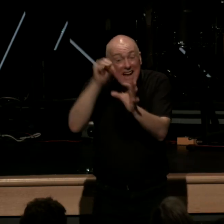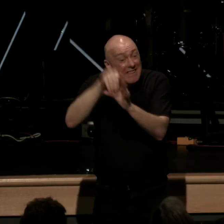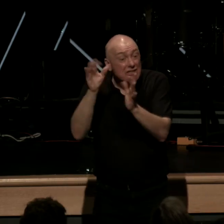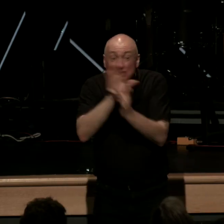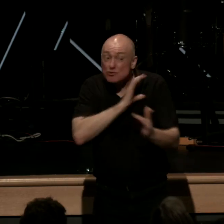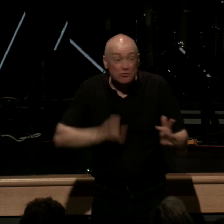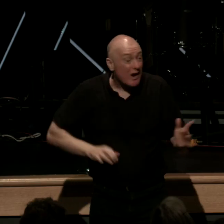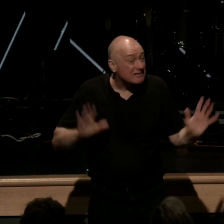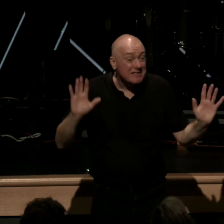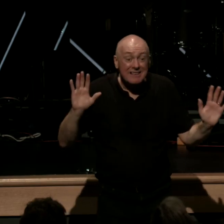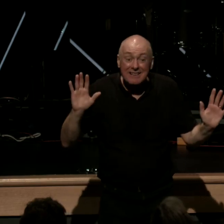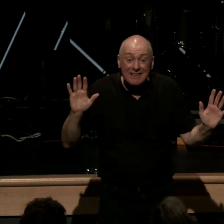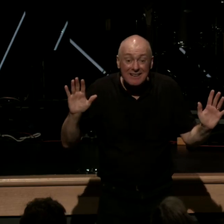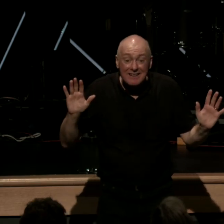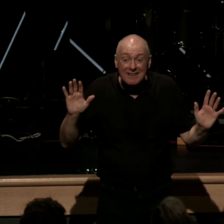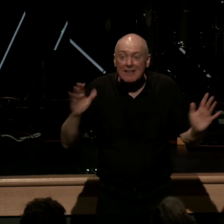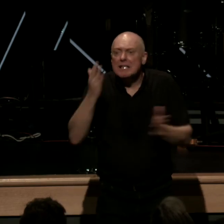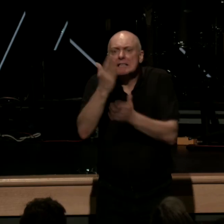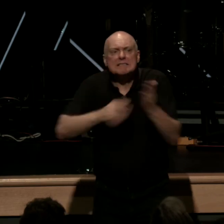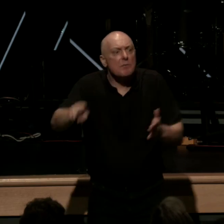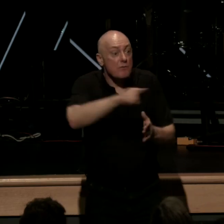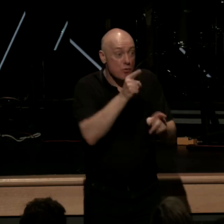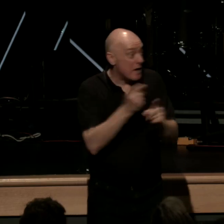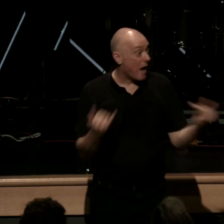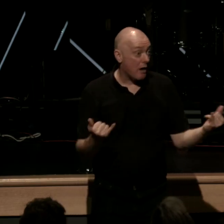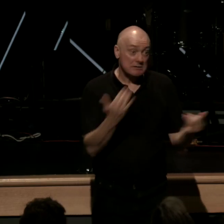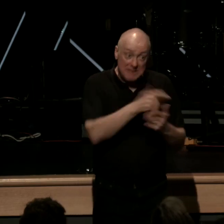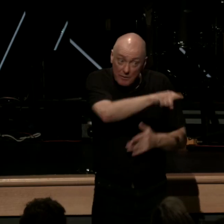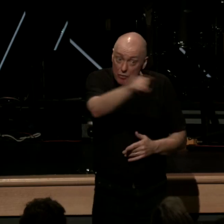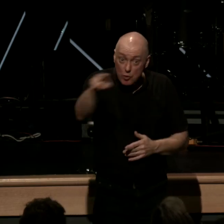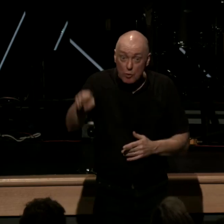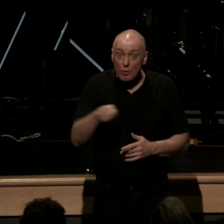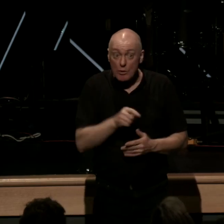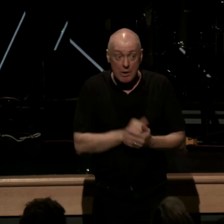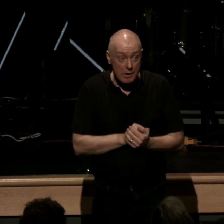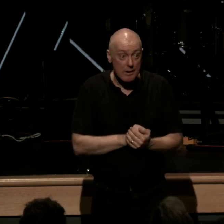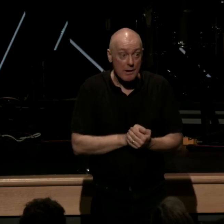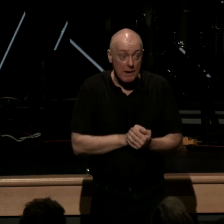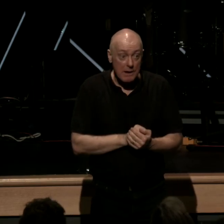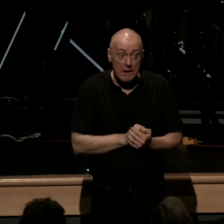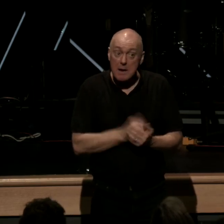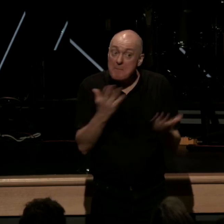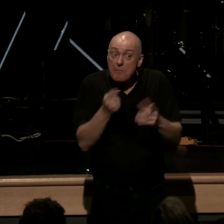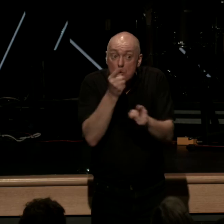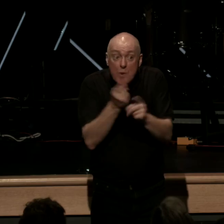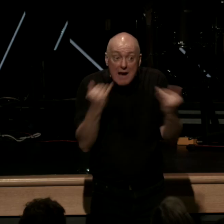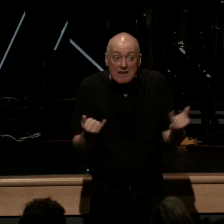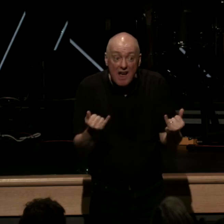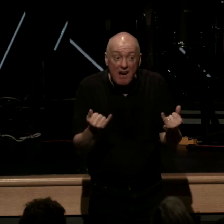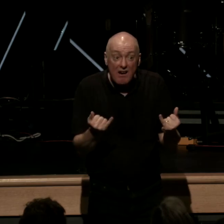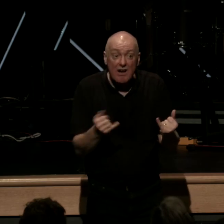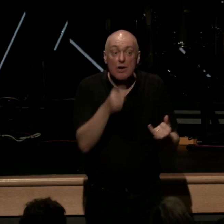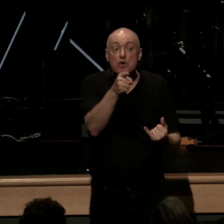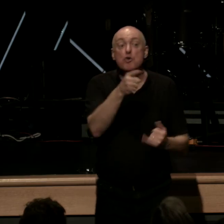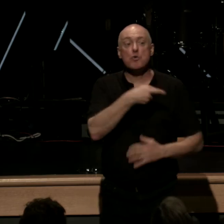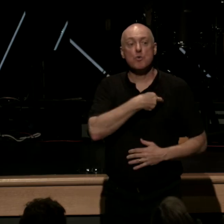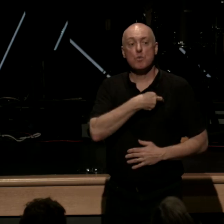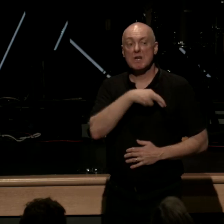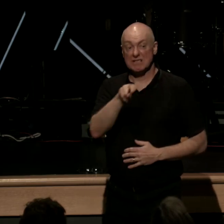you know there's some of you here right now that maybe at this moment you've been living a system of religion maybe for